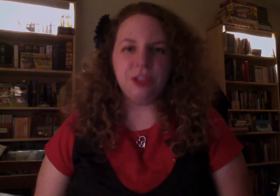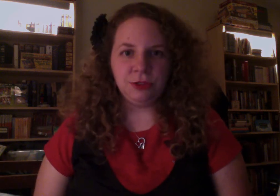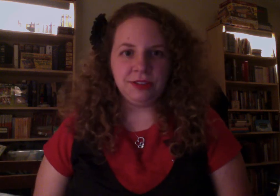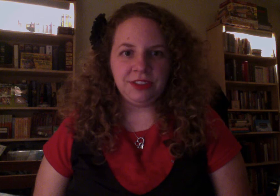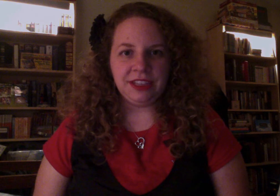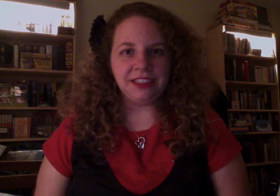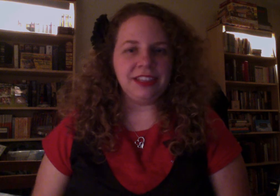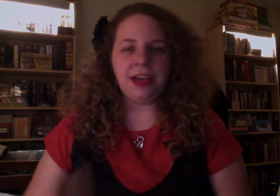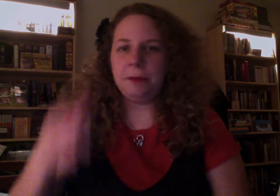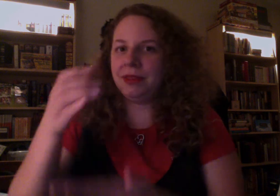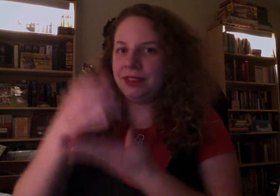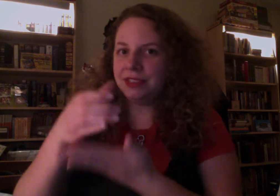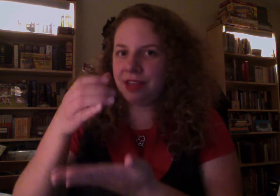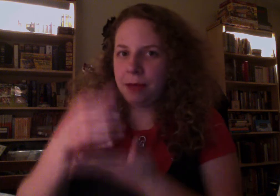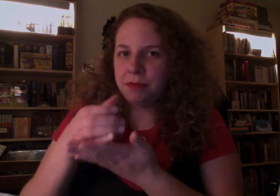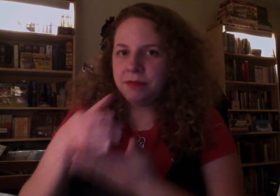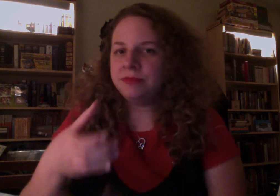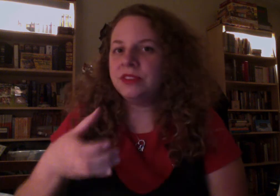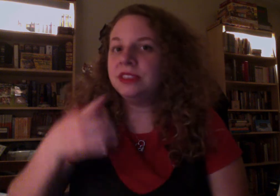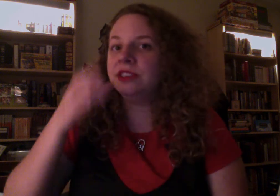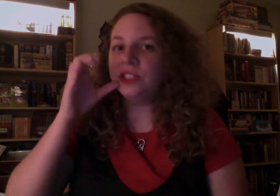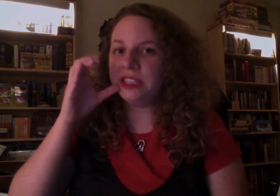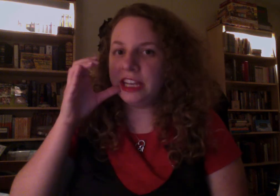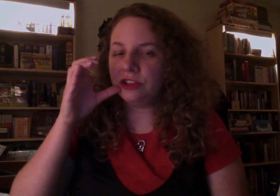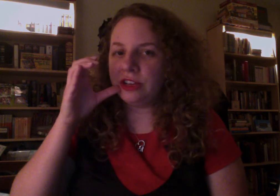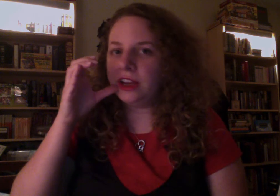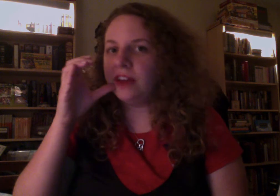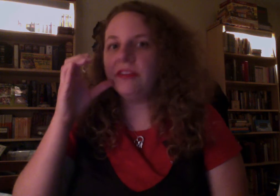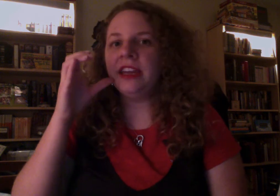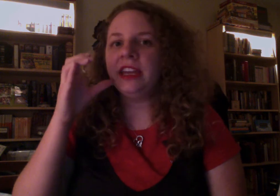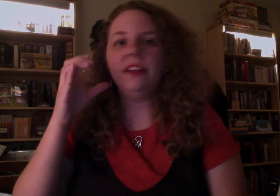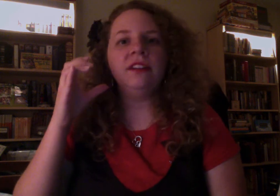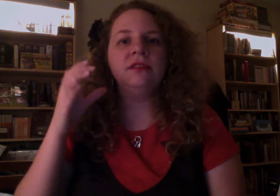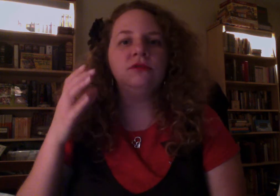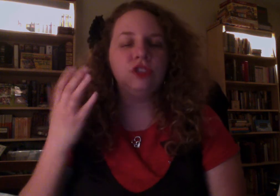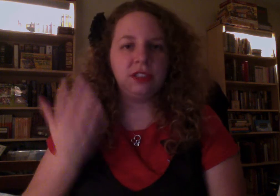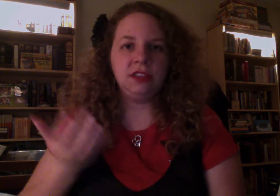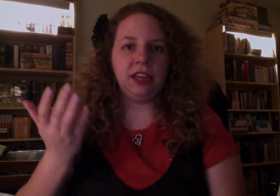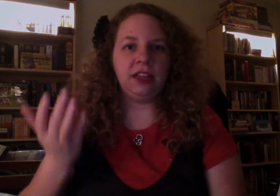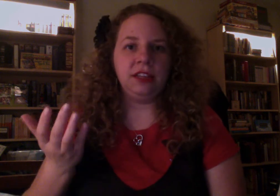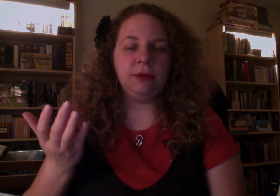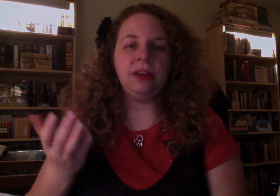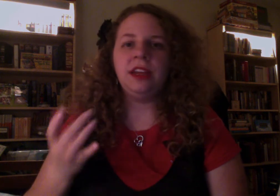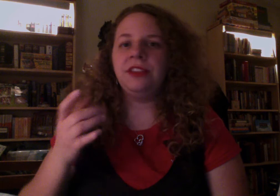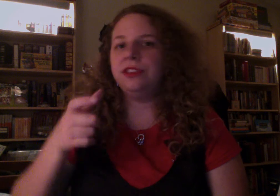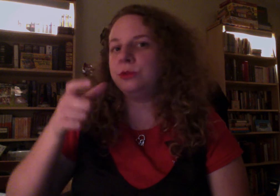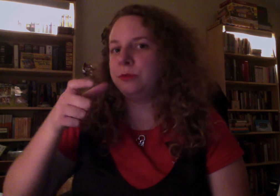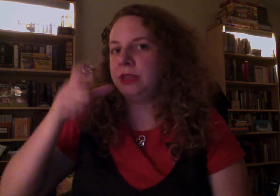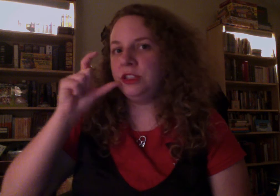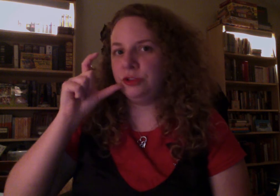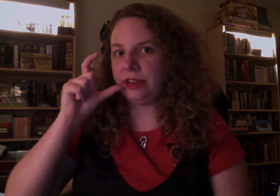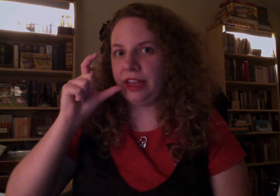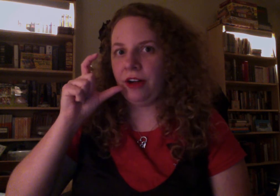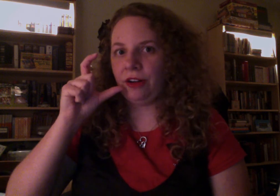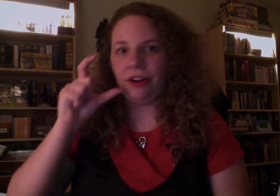do different things like that. But this is cup. This is to take a drink of any just like a liquid and then this would be to drink alcohol.